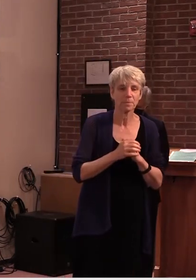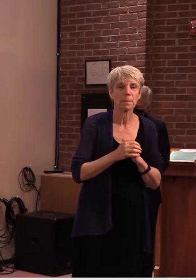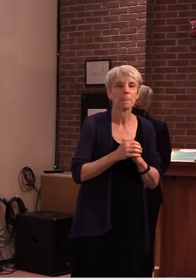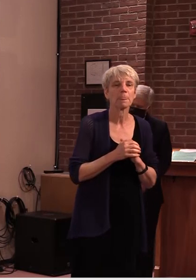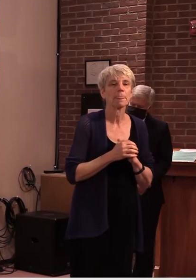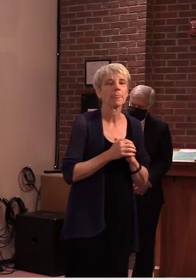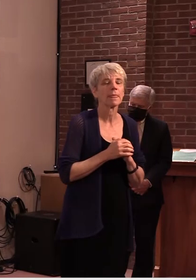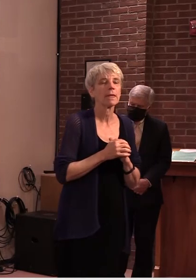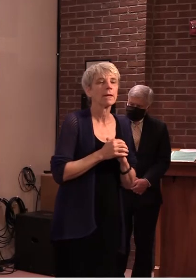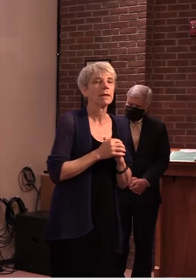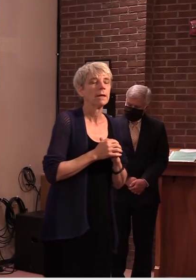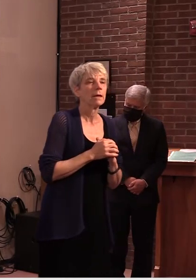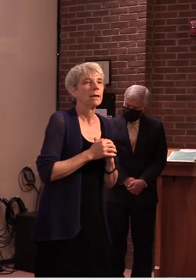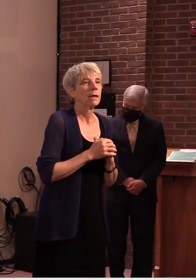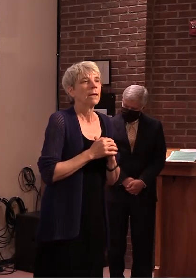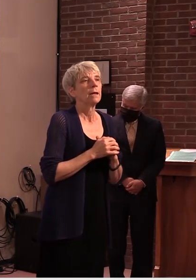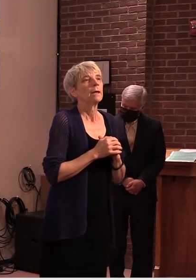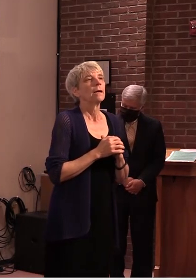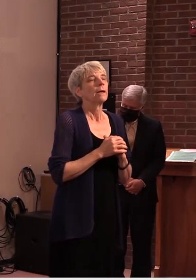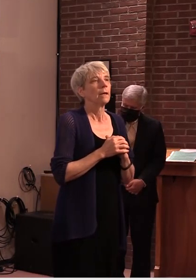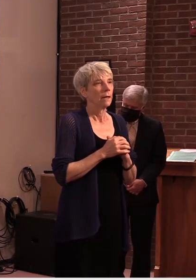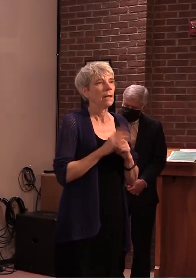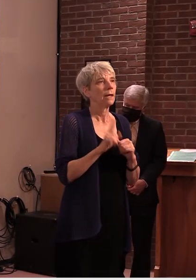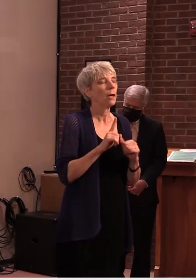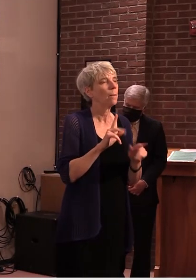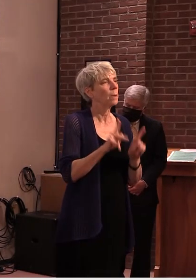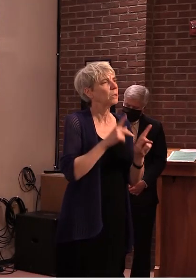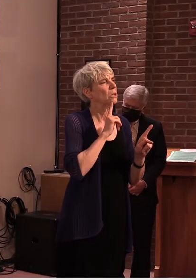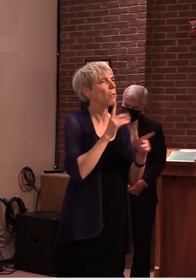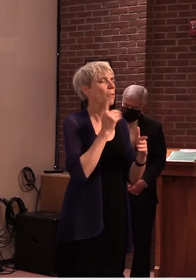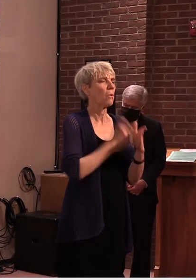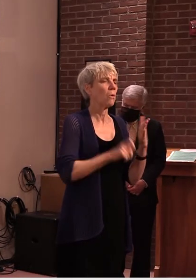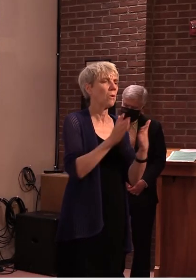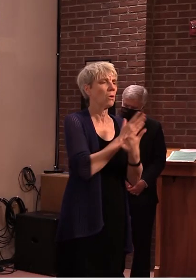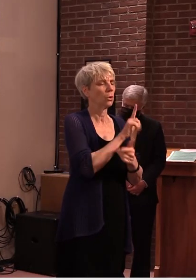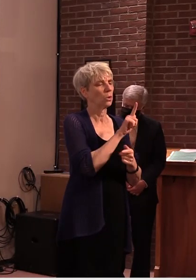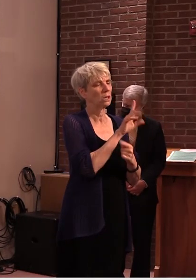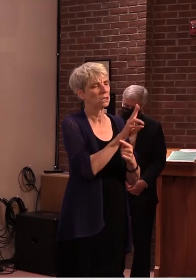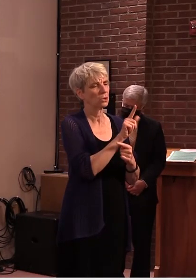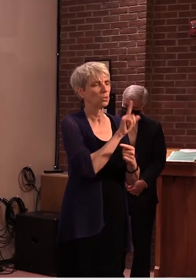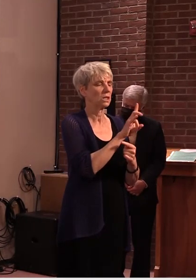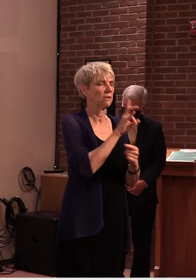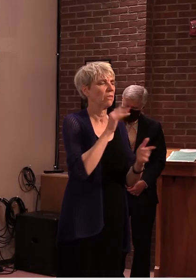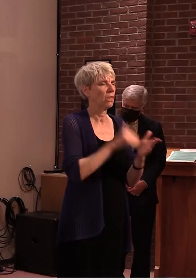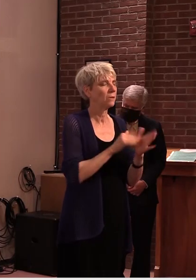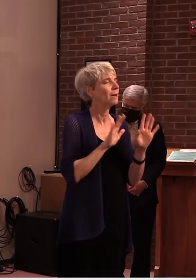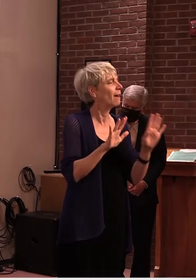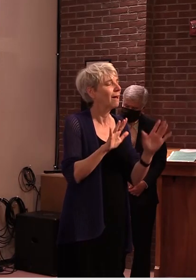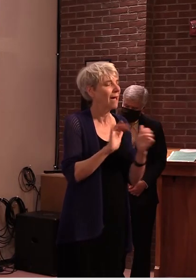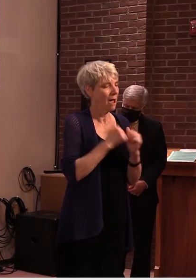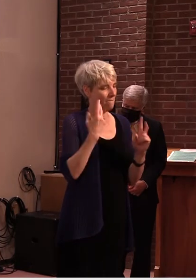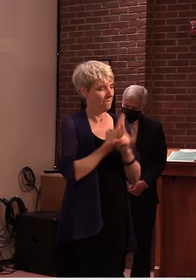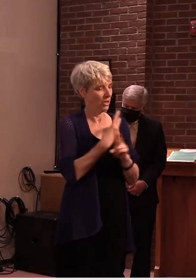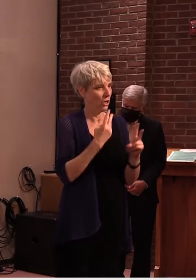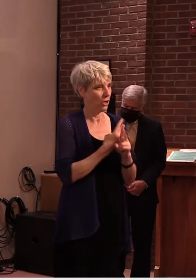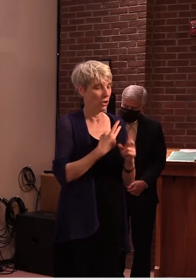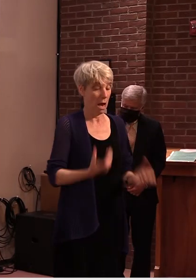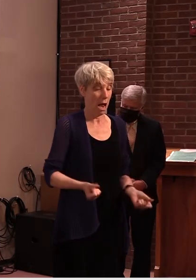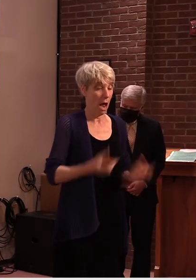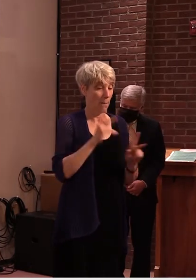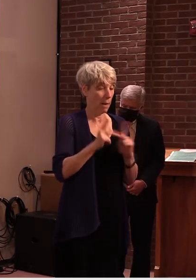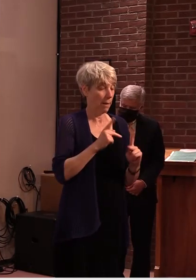you know i think the way people come up with that figure is they look at our budget they take an average of how many inmates they divide